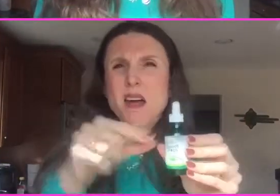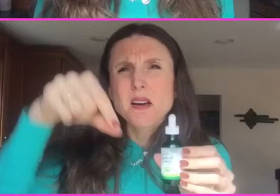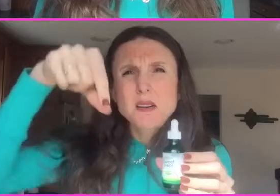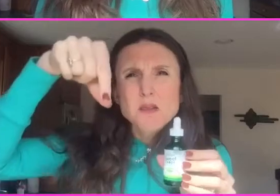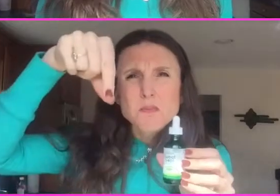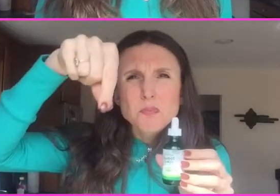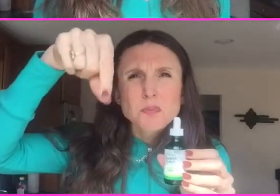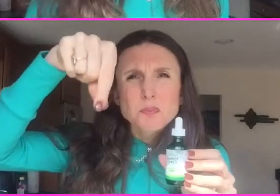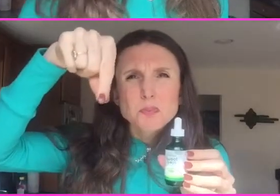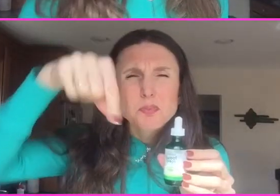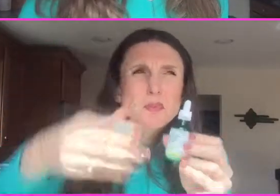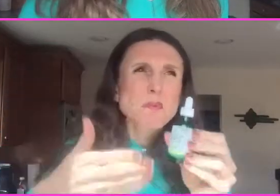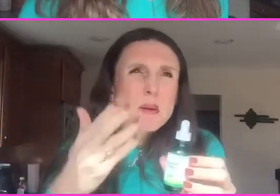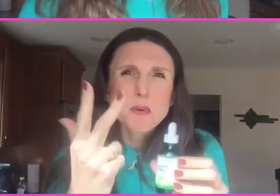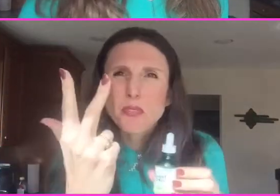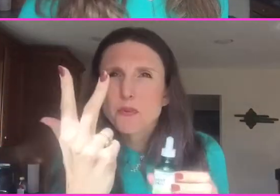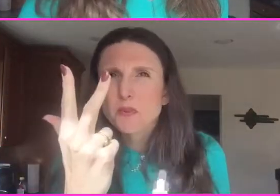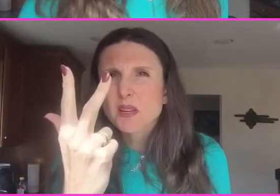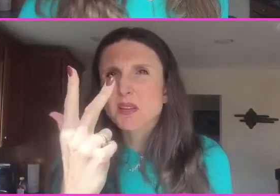for today. Have fun!